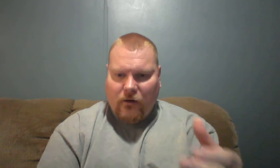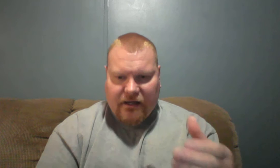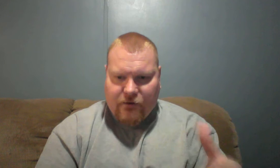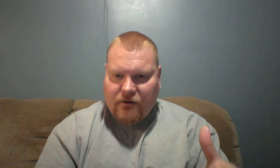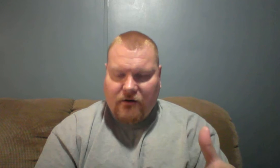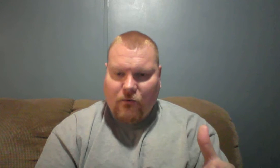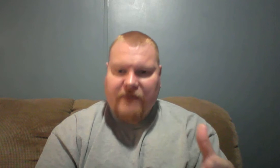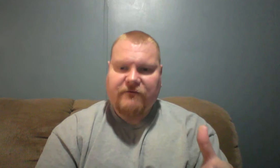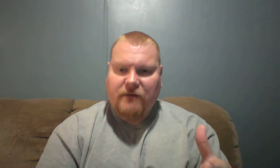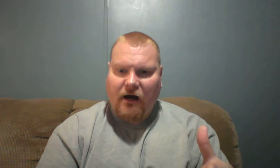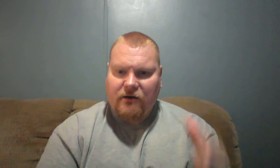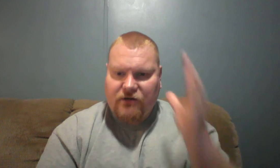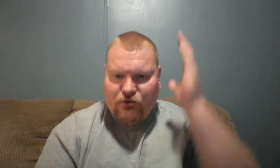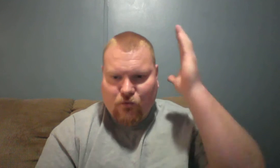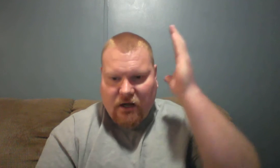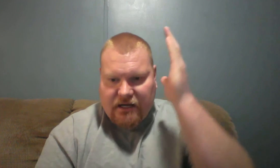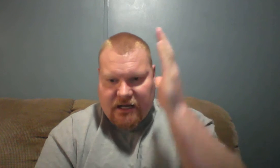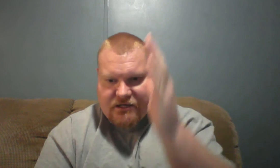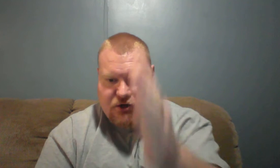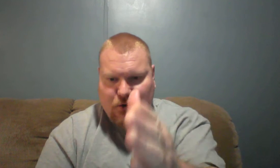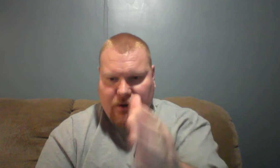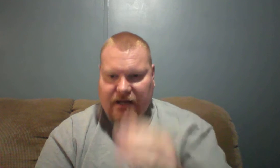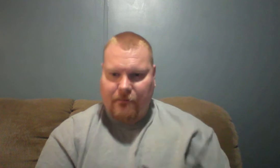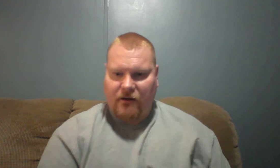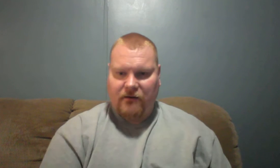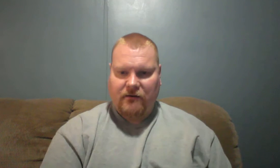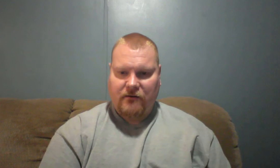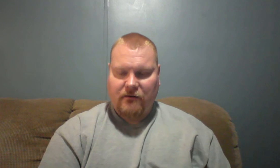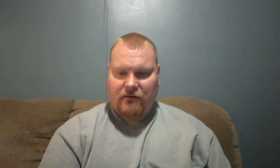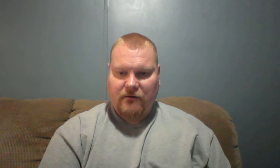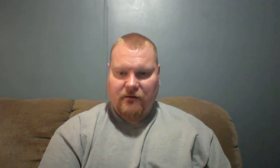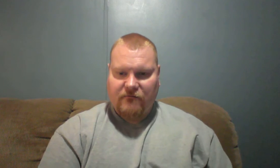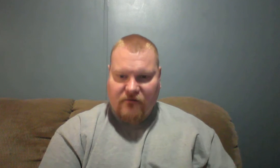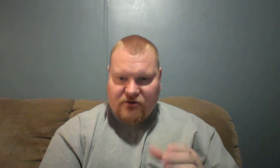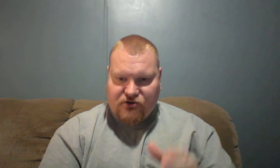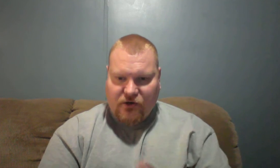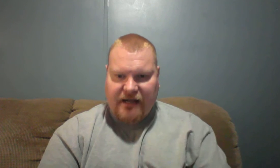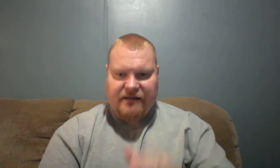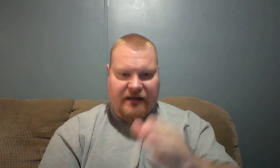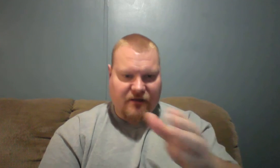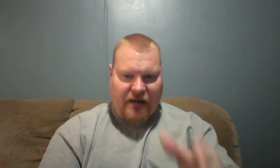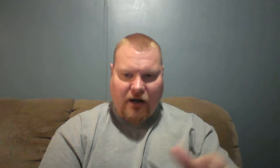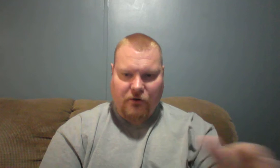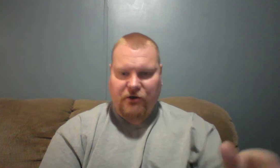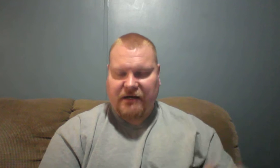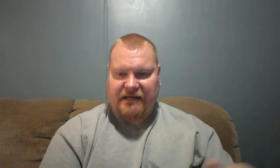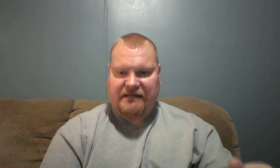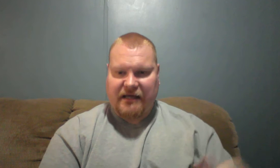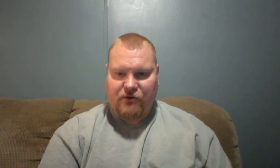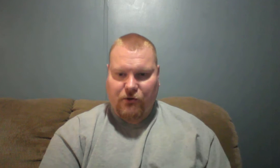are you running away from God? Or you run to Him for the strength and the power you need to get through it.